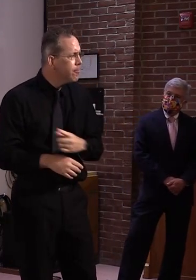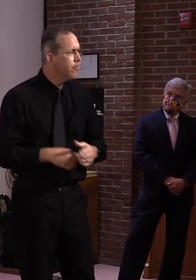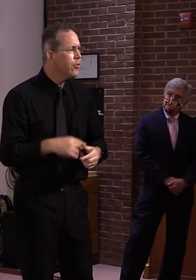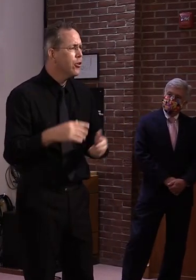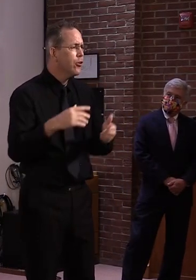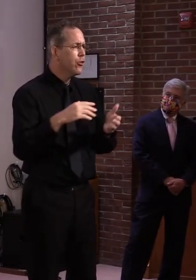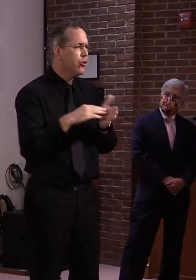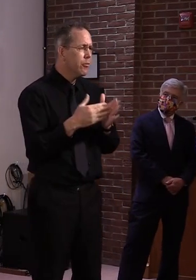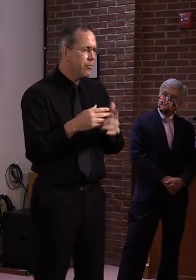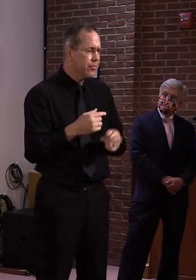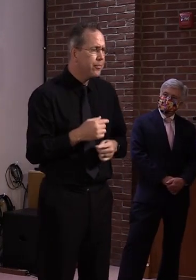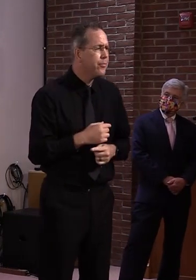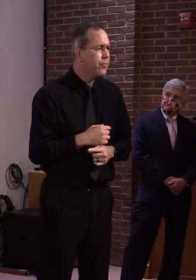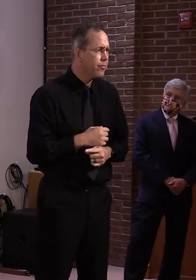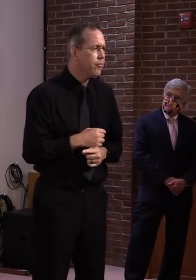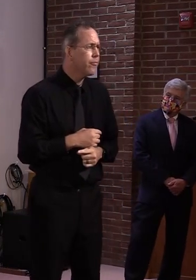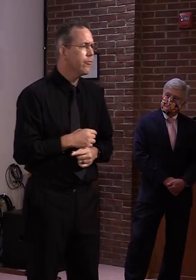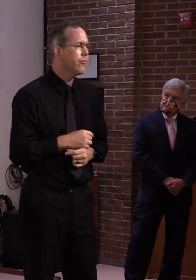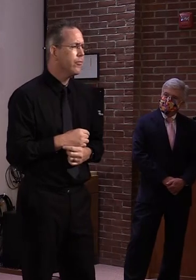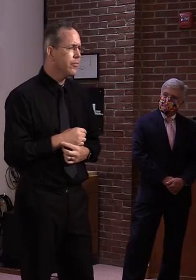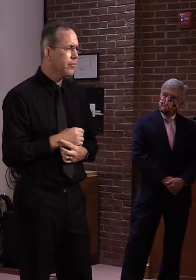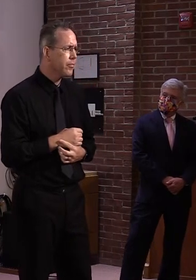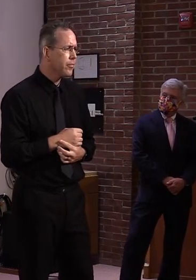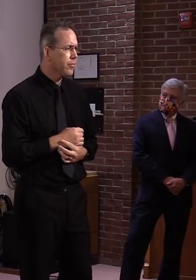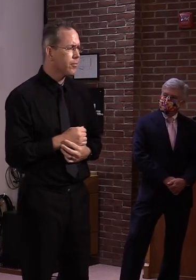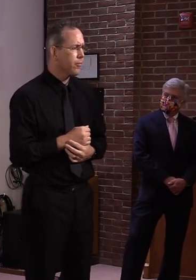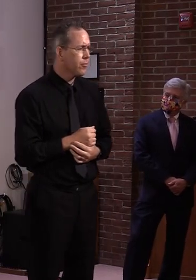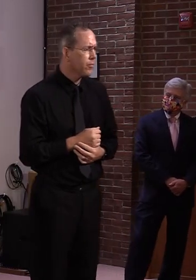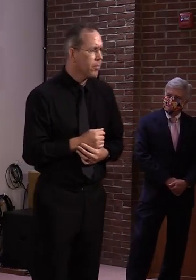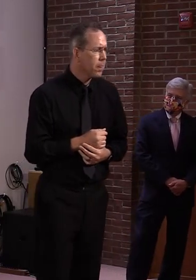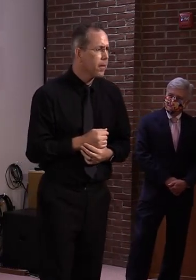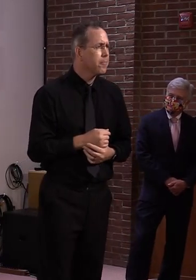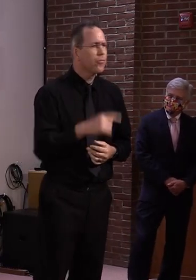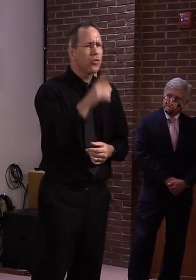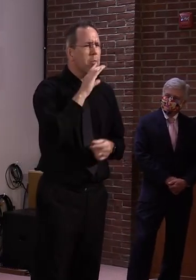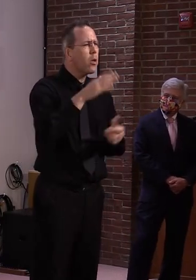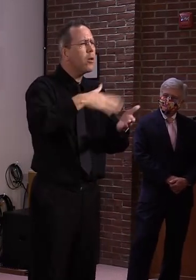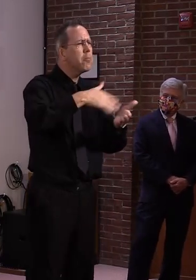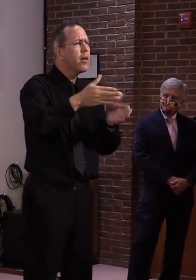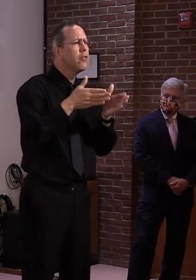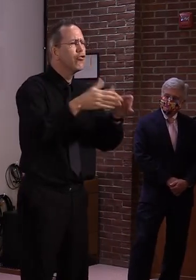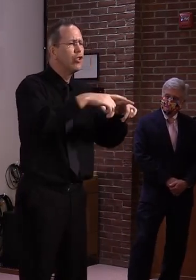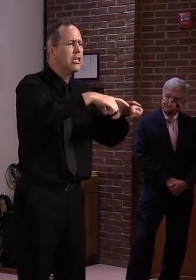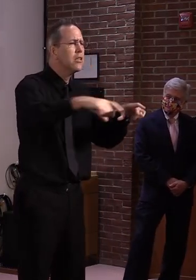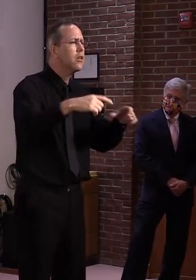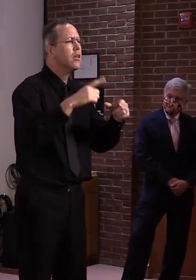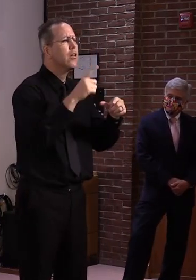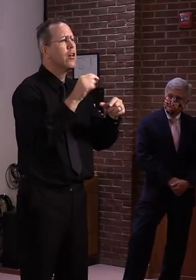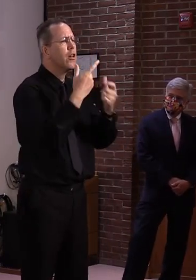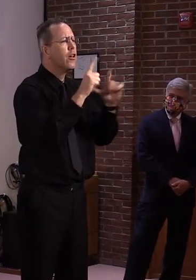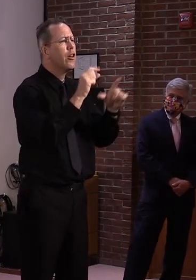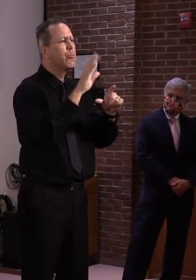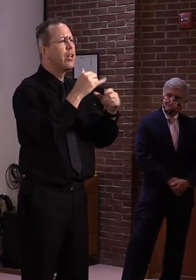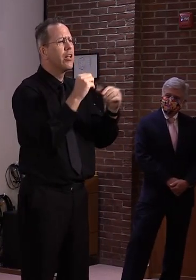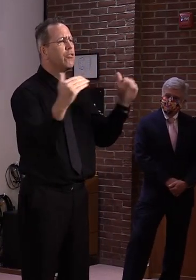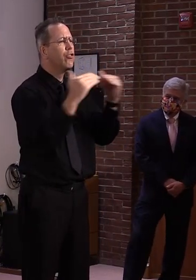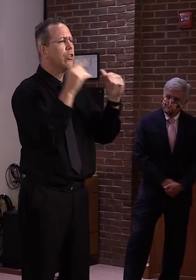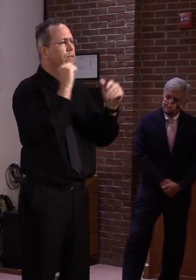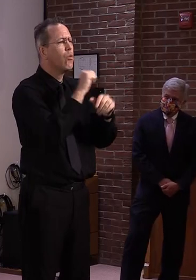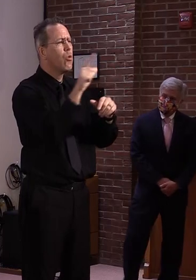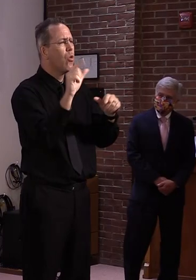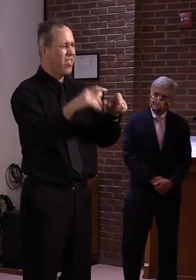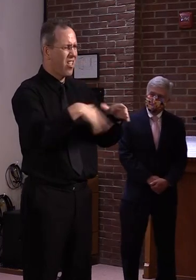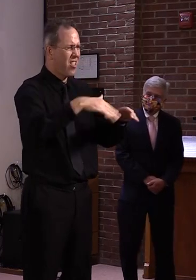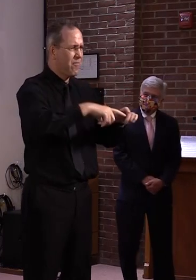and unity be okay? Yeah, that's our motto, as you know, Steve. So, you know, if you want to go to the city council and present that, we'll